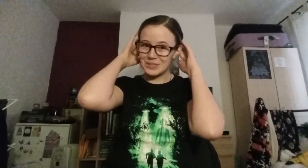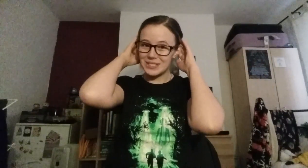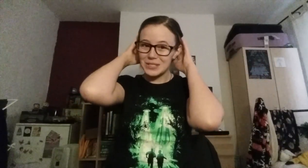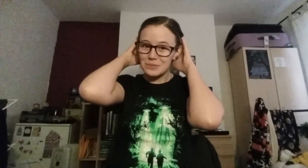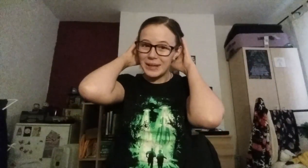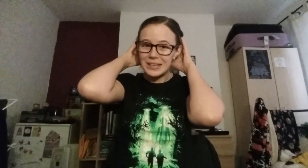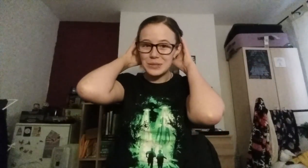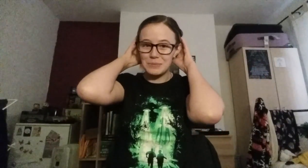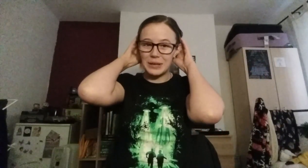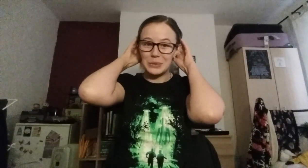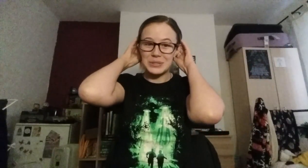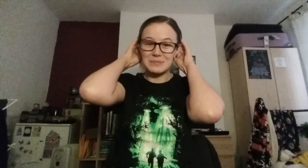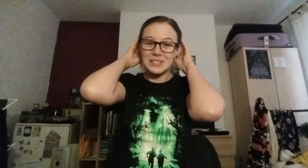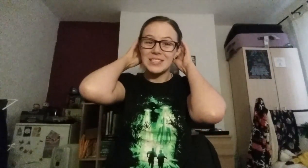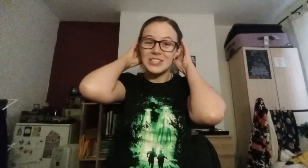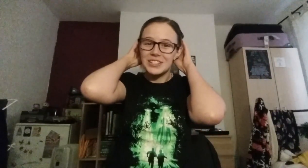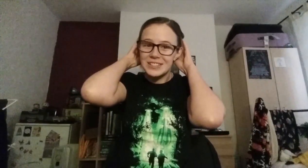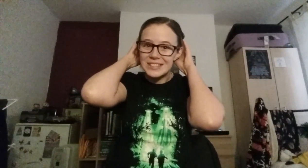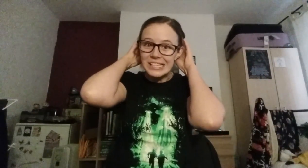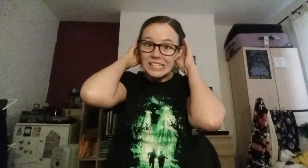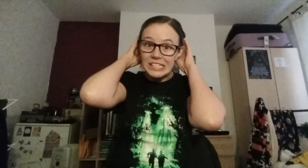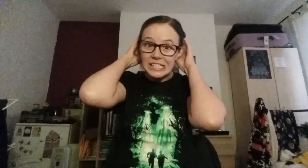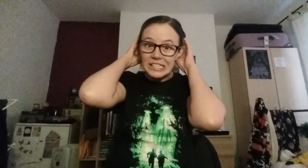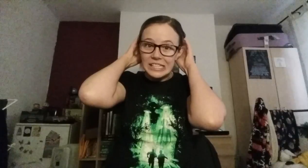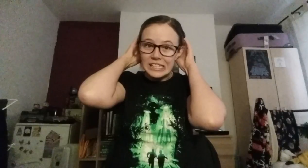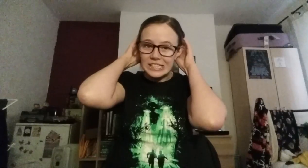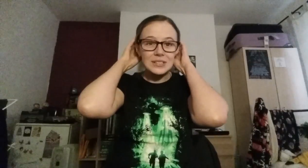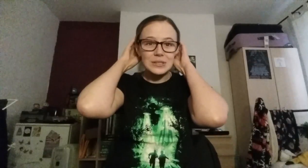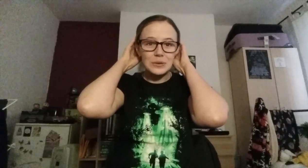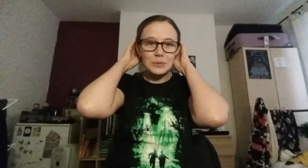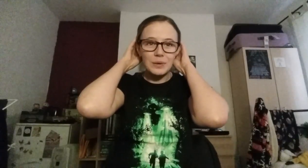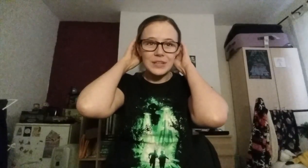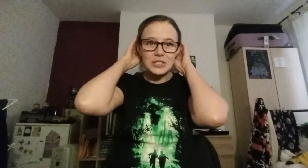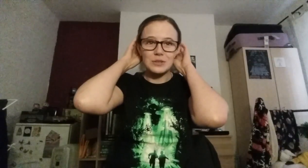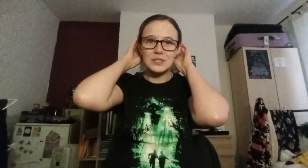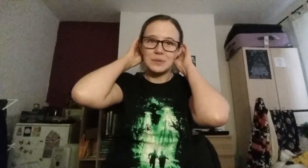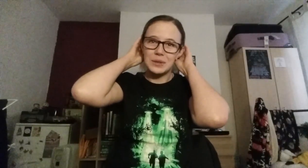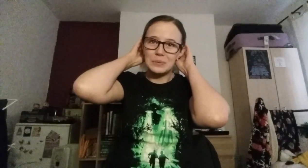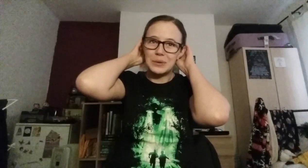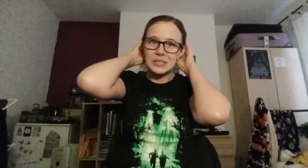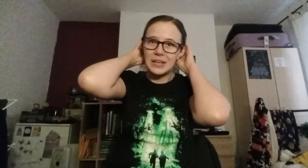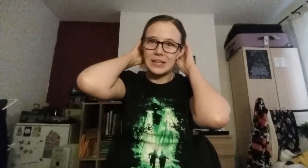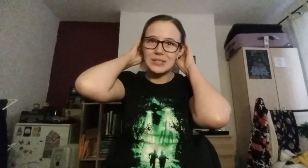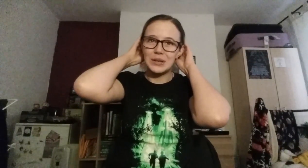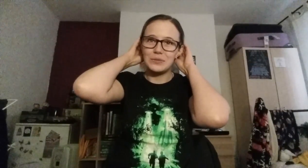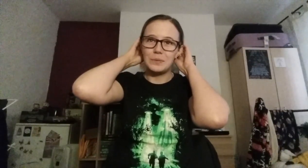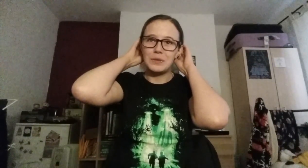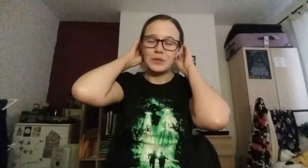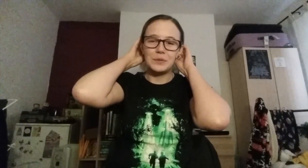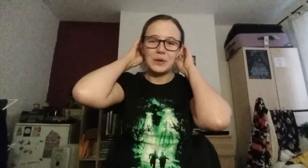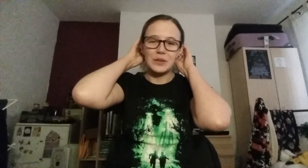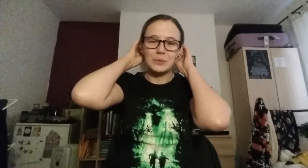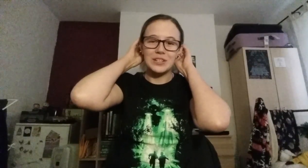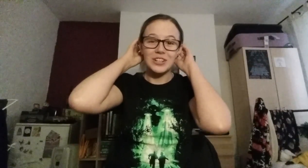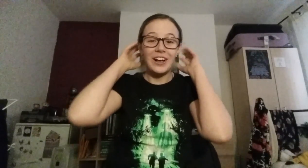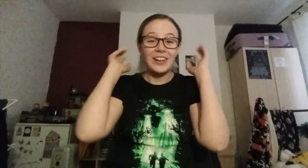decision makers who make awesome decisions decided not to do what they should have done with the water and took it from the Flint River, which, lol,